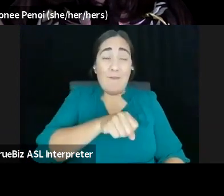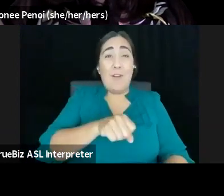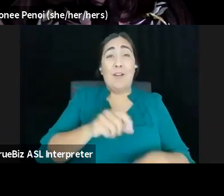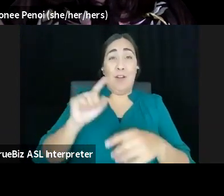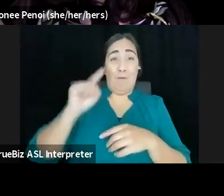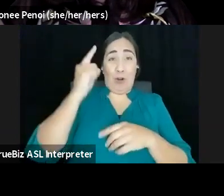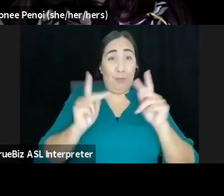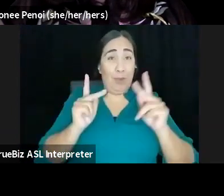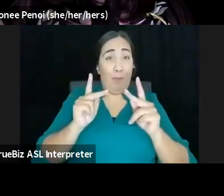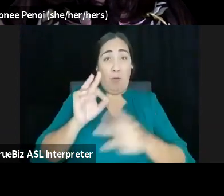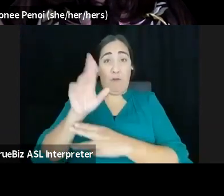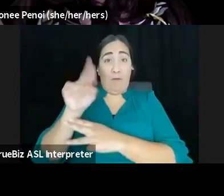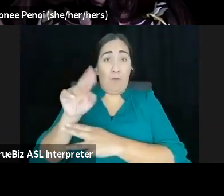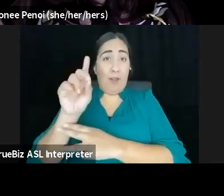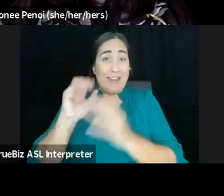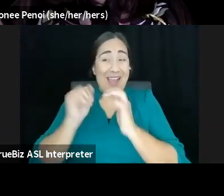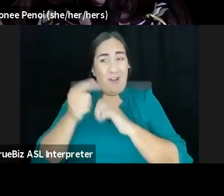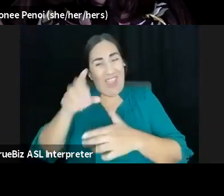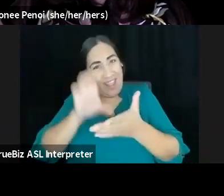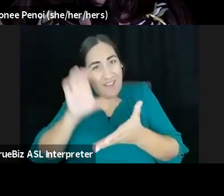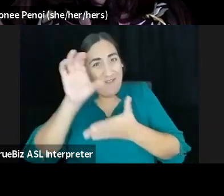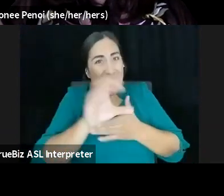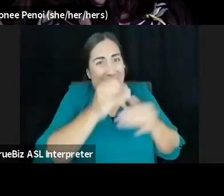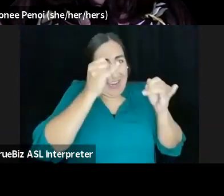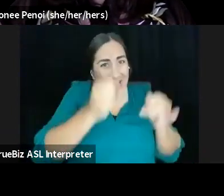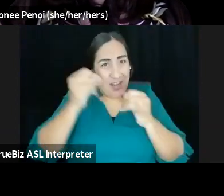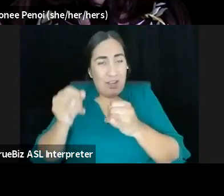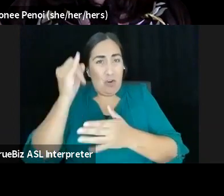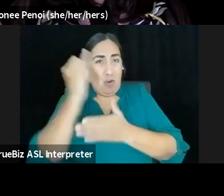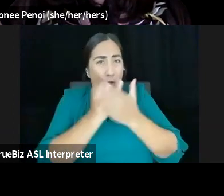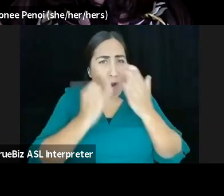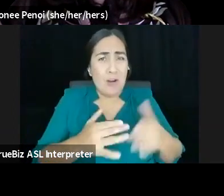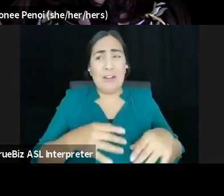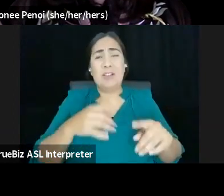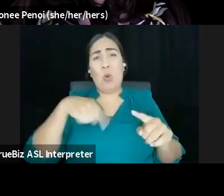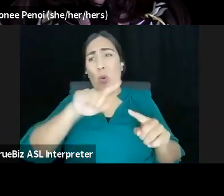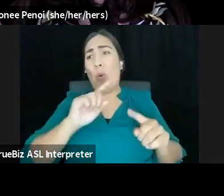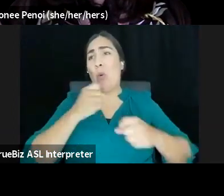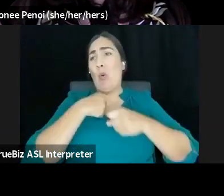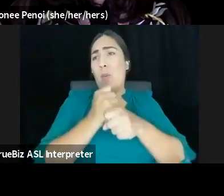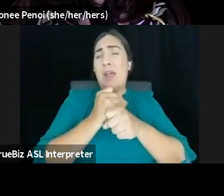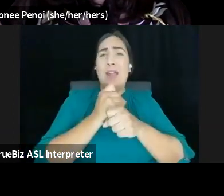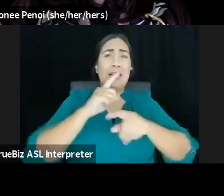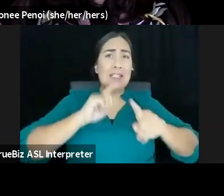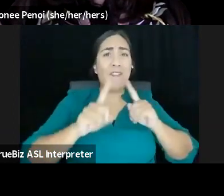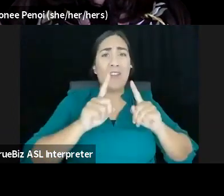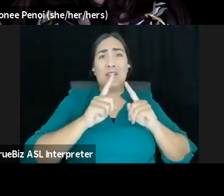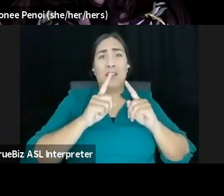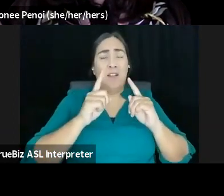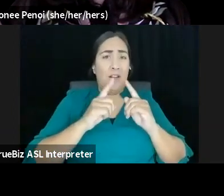in individual artists who create work in myriads of mediums is that whenever we're